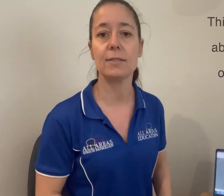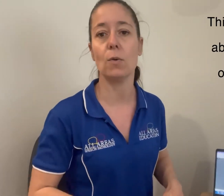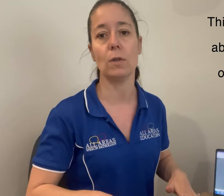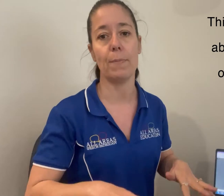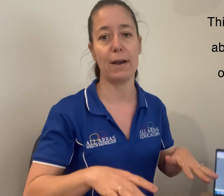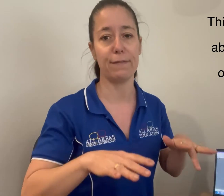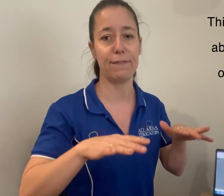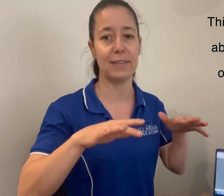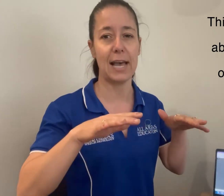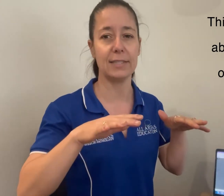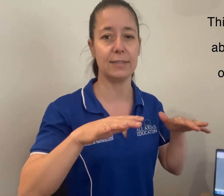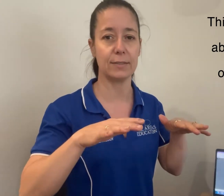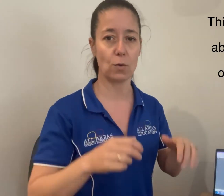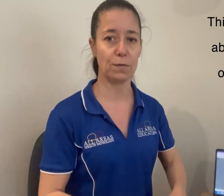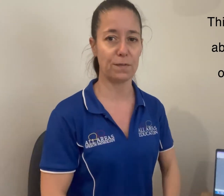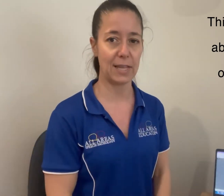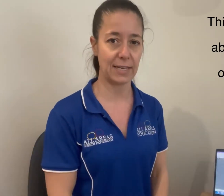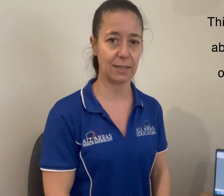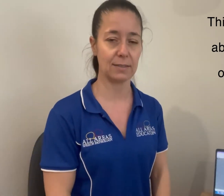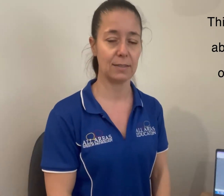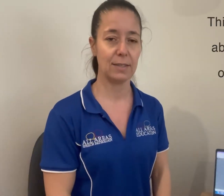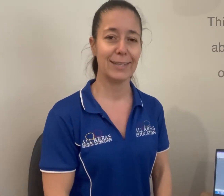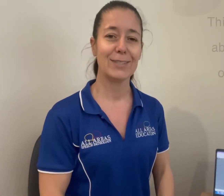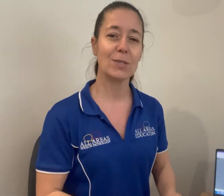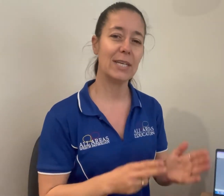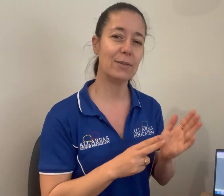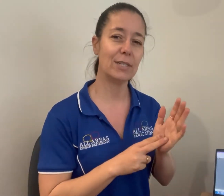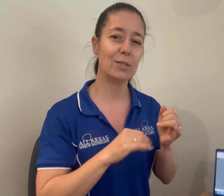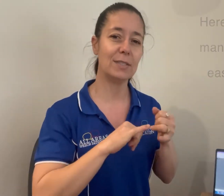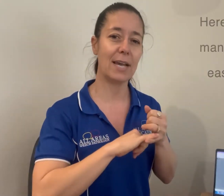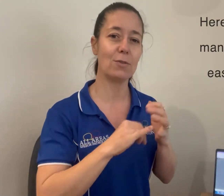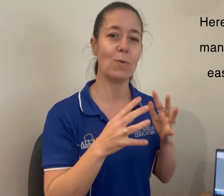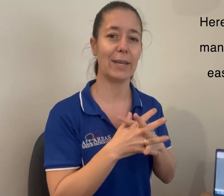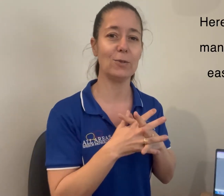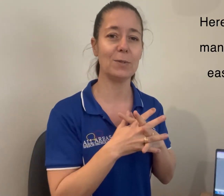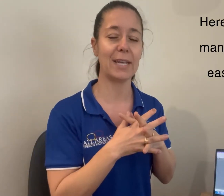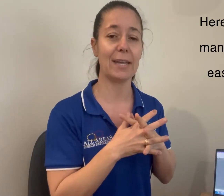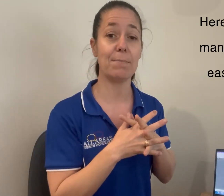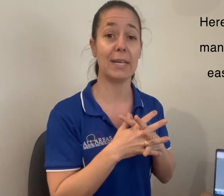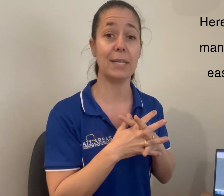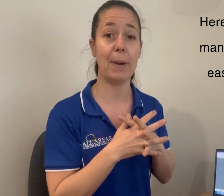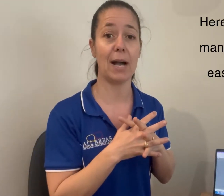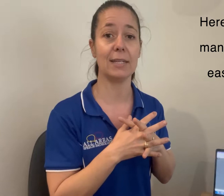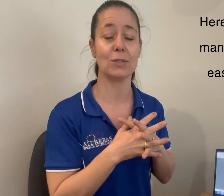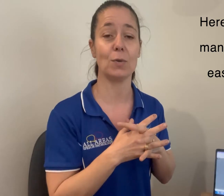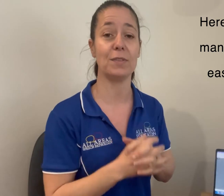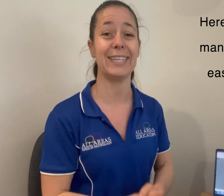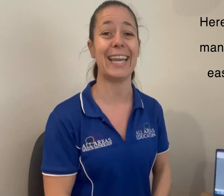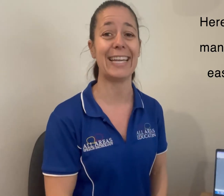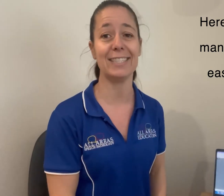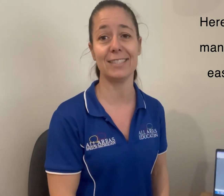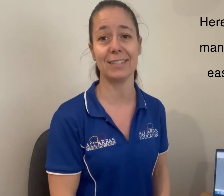all about floods or flooding. So here in New South Wales and many parts of the eastern